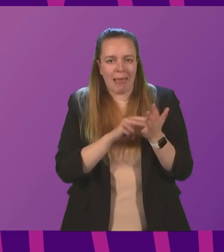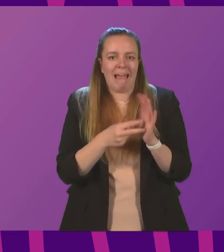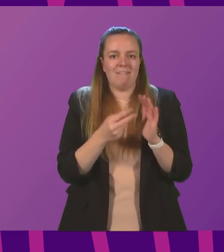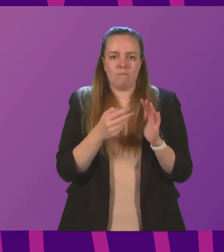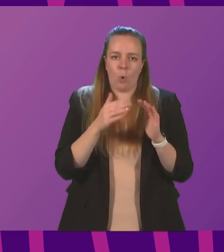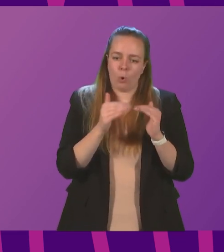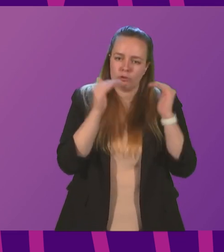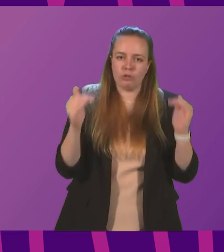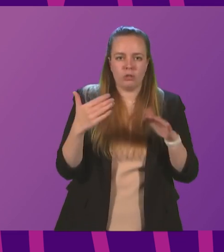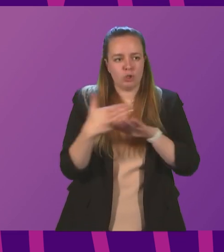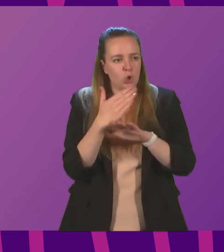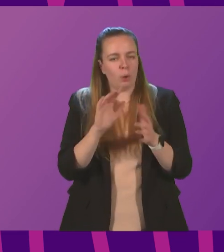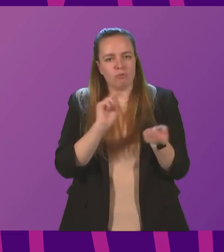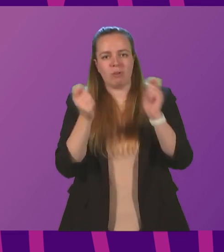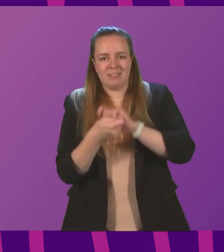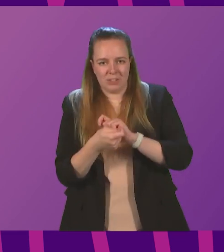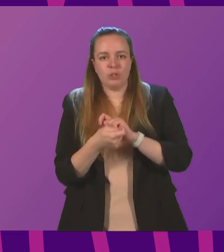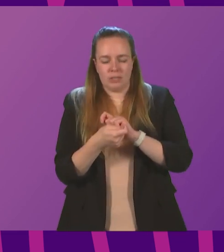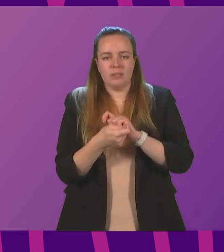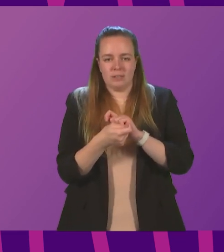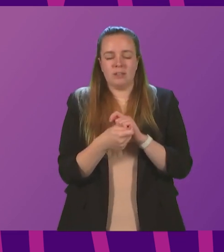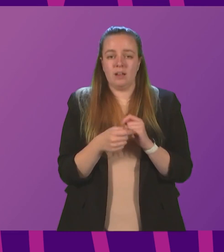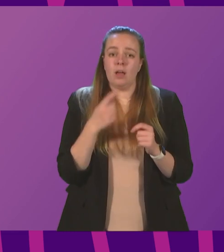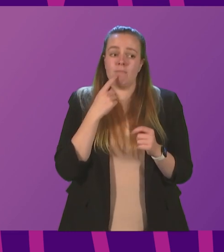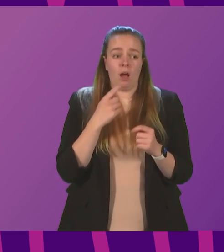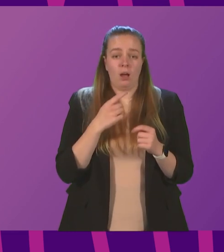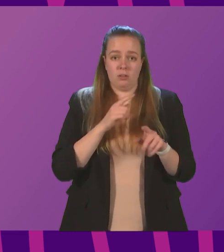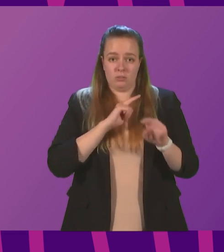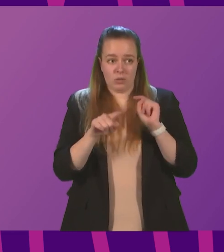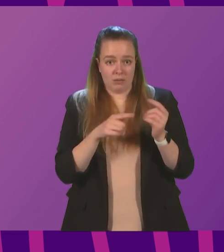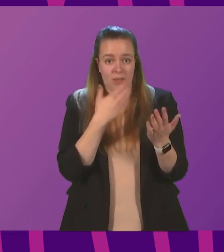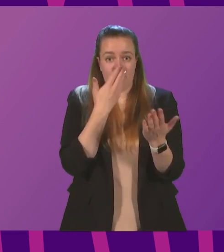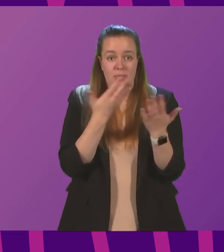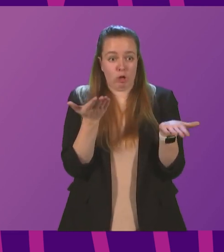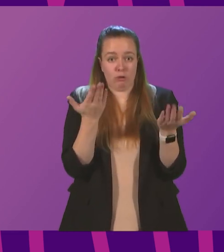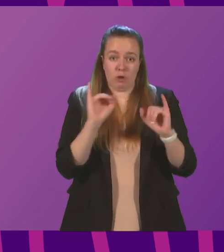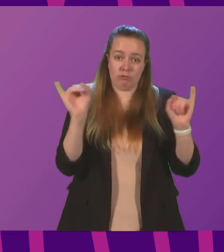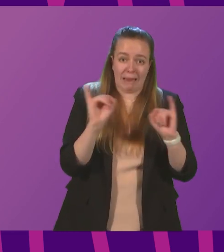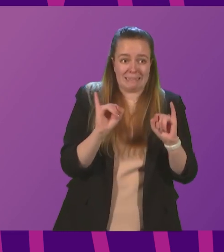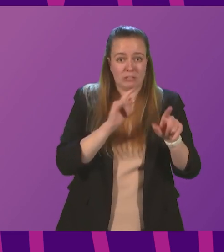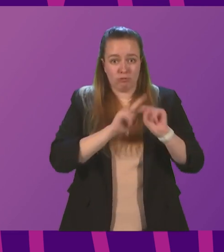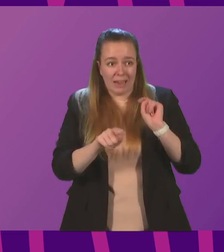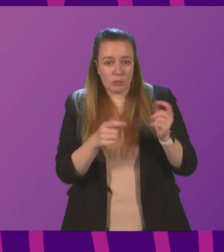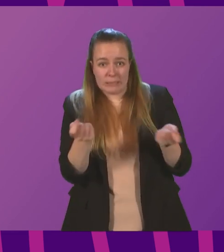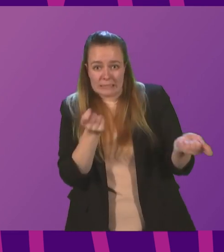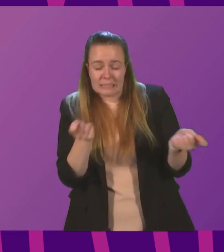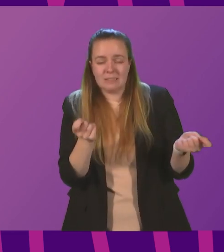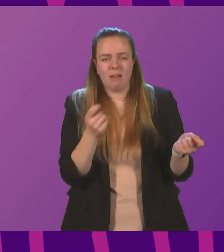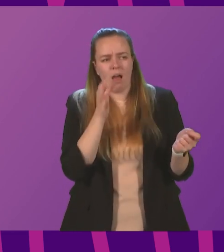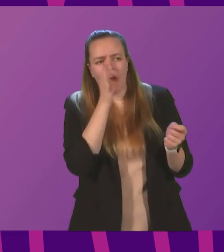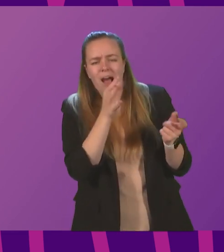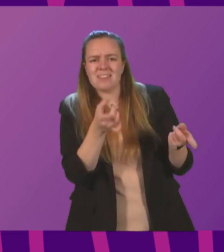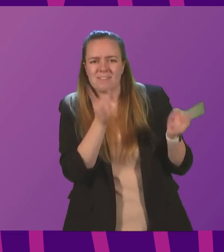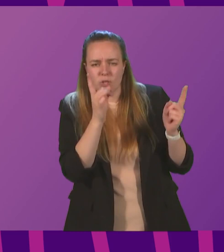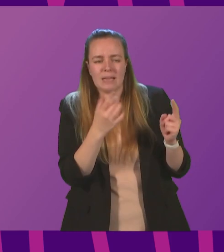and routes on our public transport are being cut. But in the spirit of living up to the demands of this crisis, can I ask the First Minister today to take